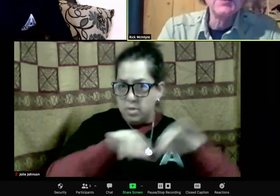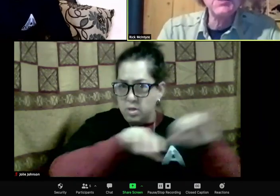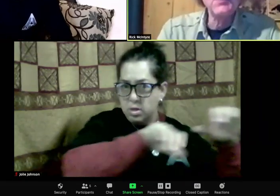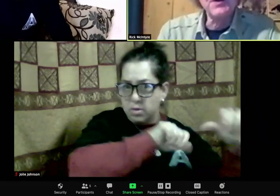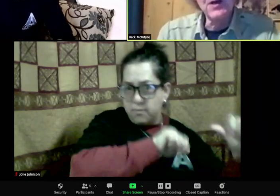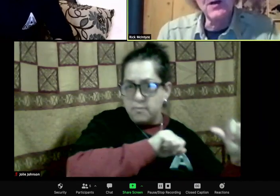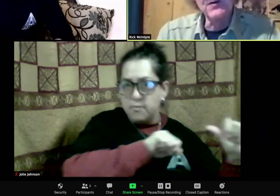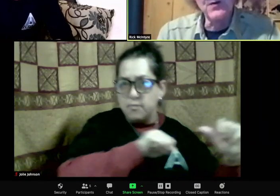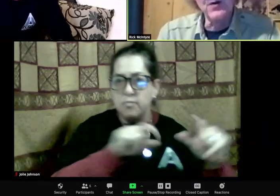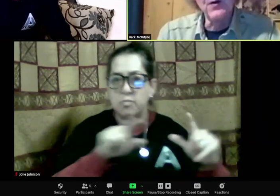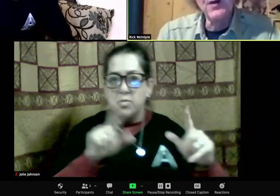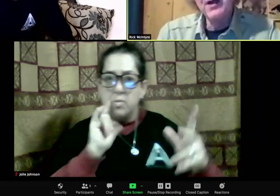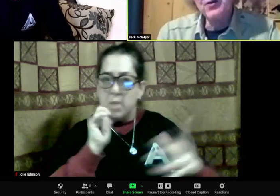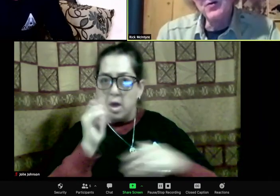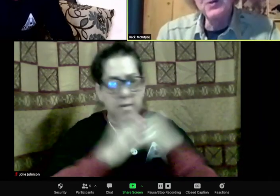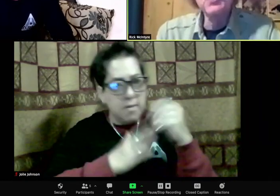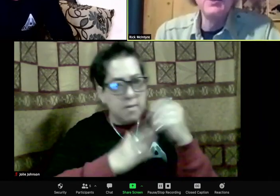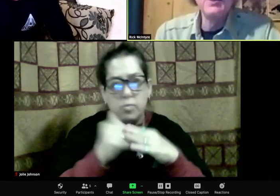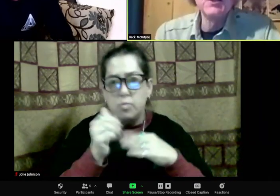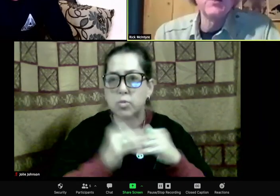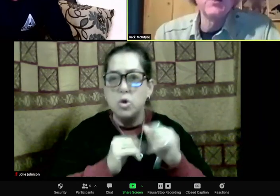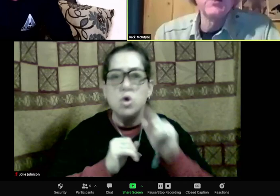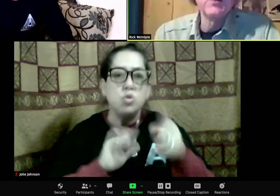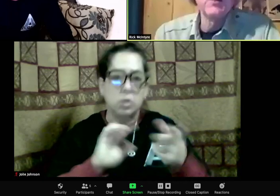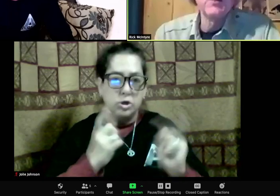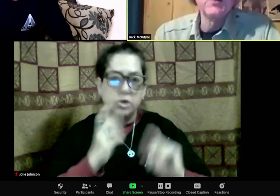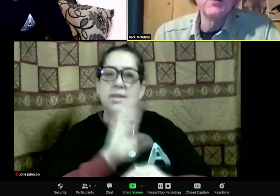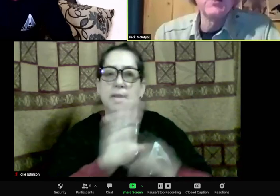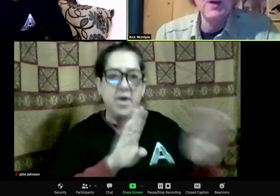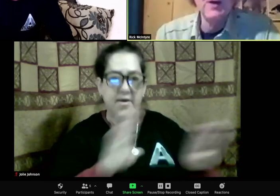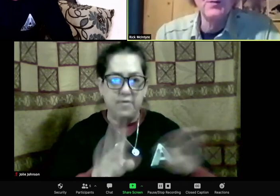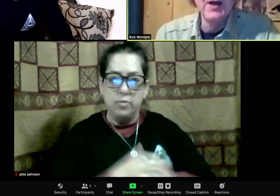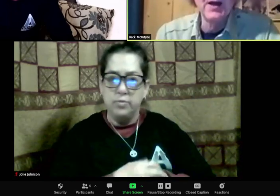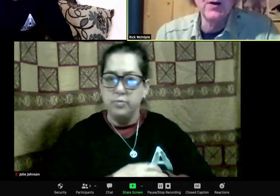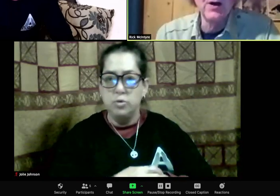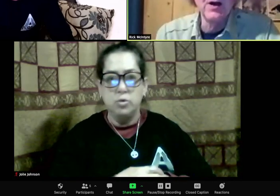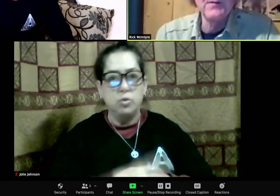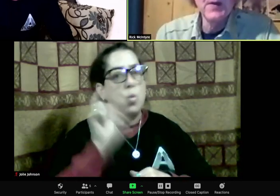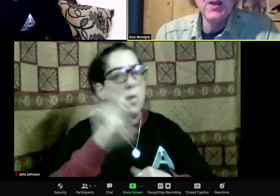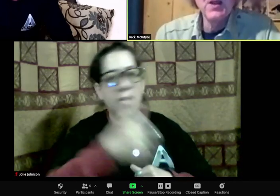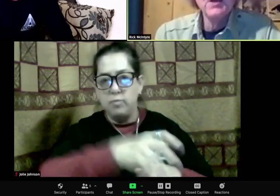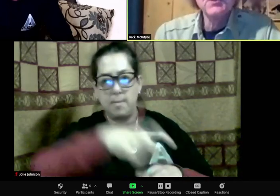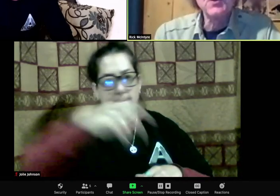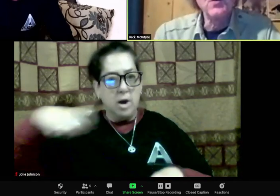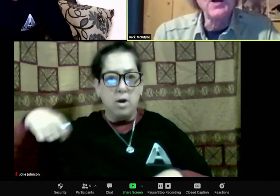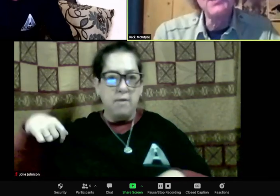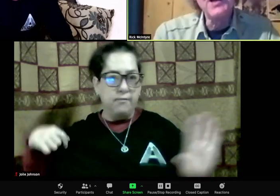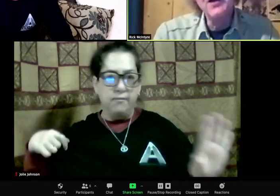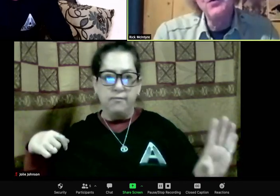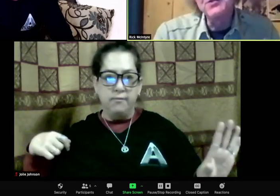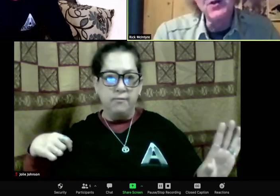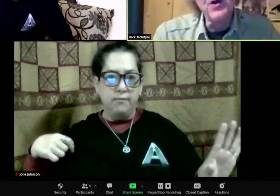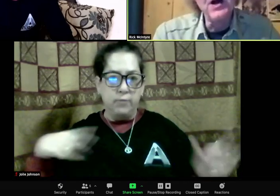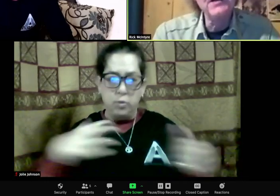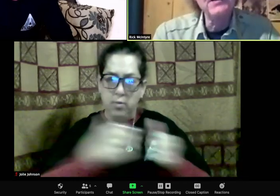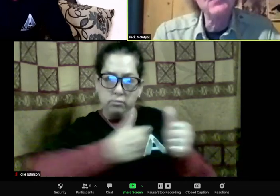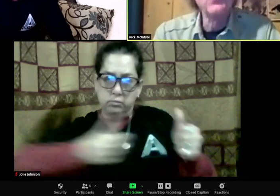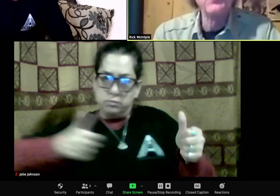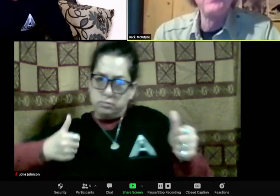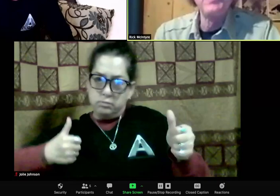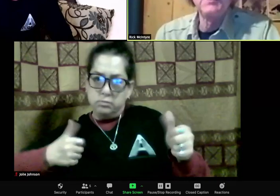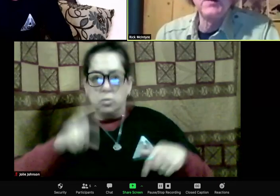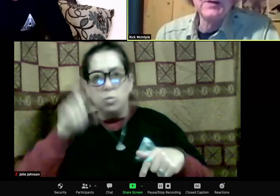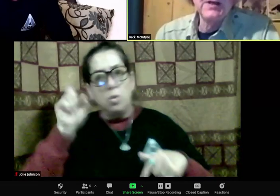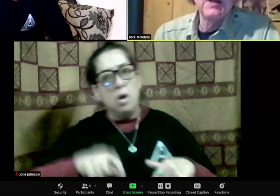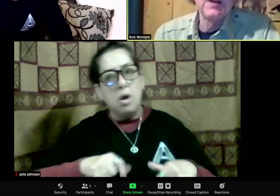So let's just say if there was a carcass and the wolf family was feeding on it, and you stopped at 400 yards away